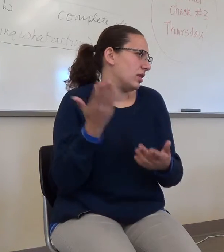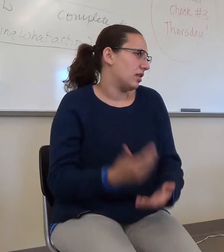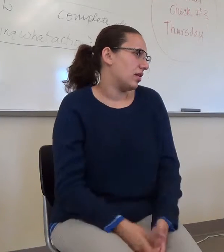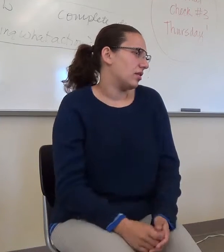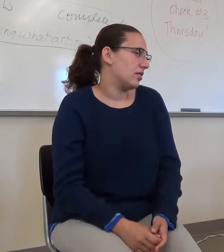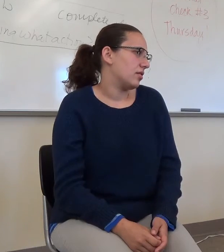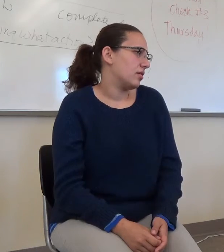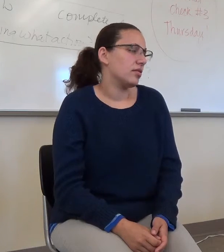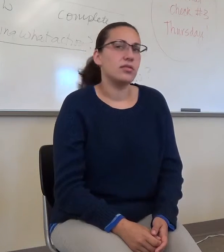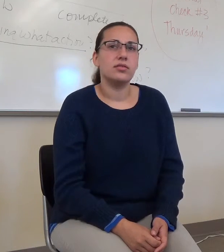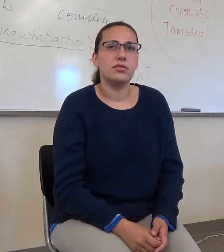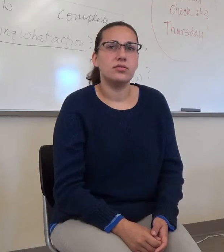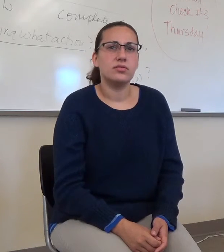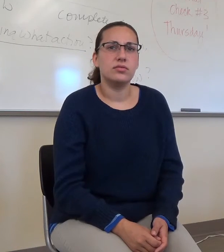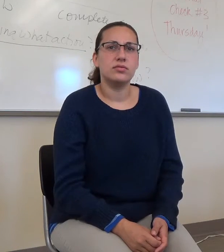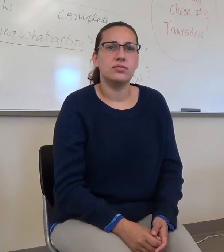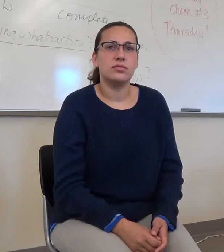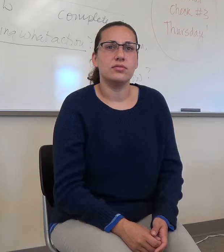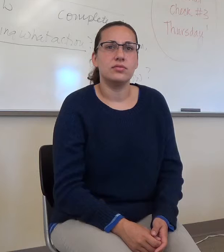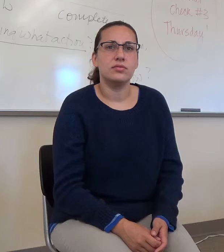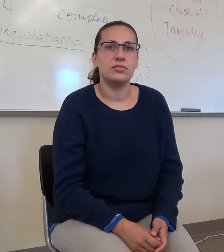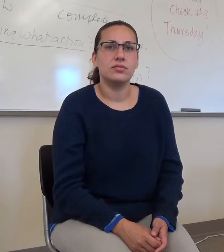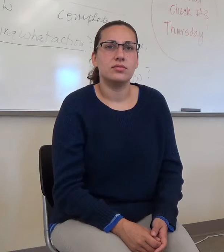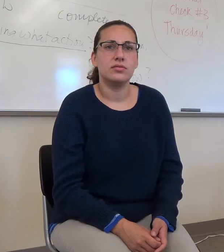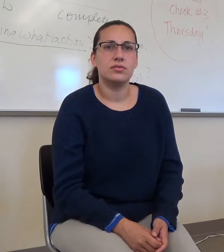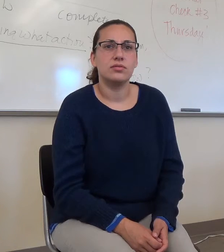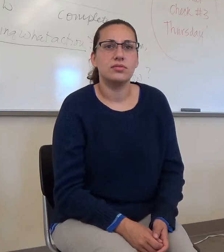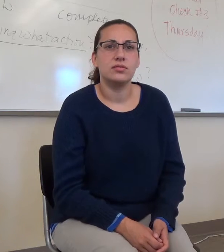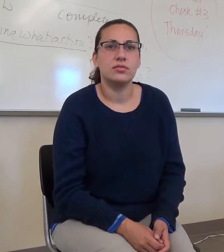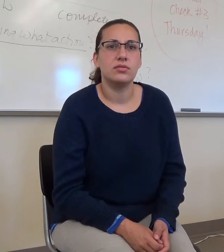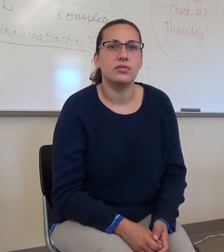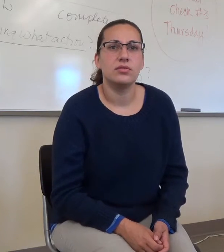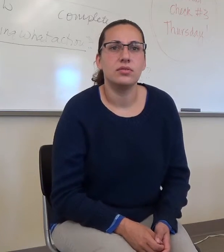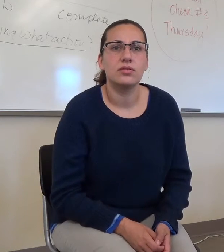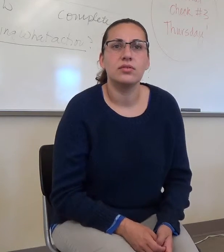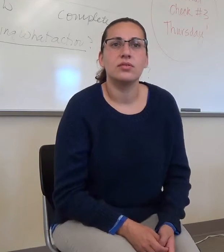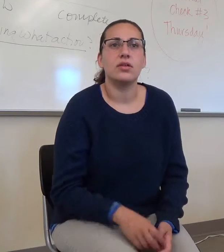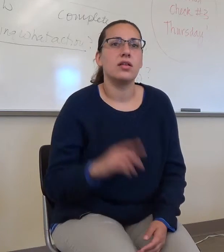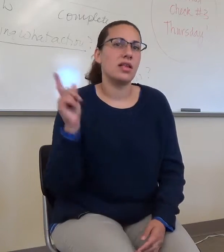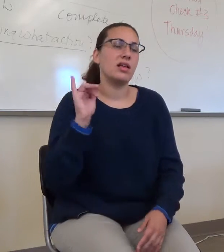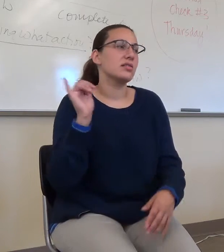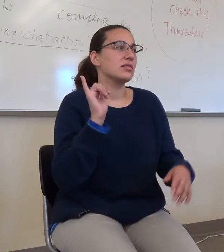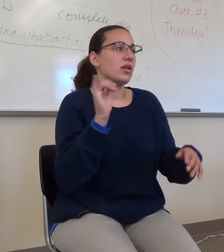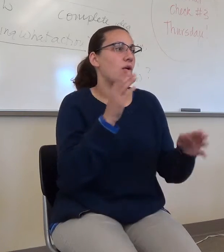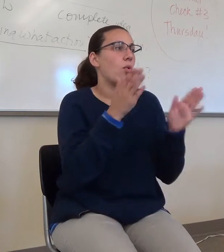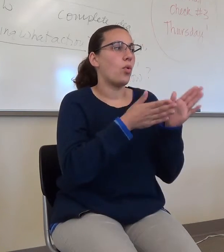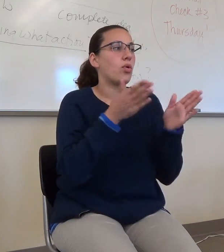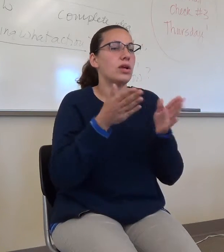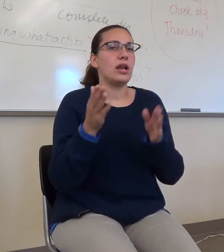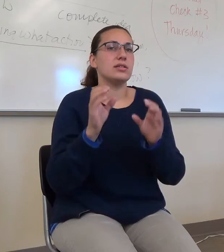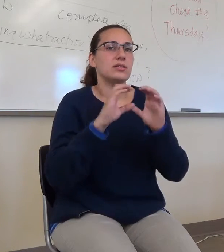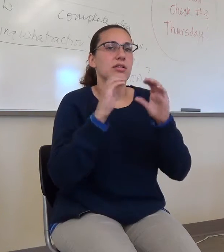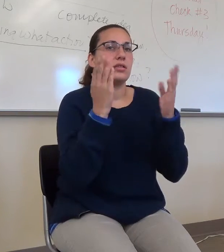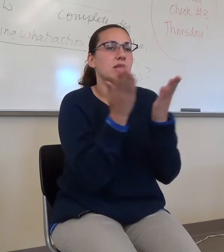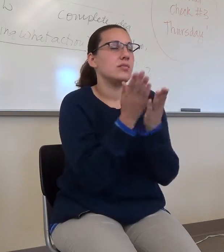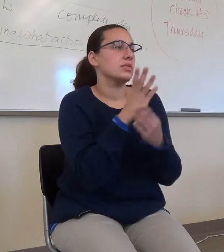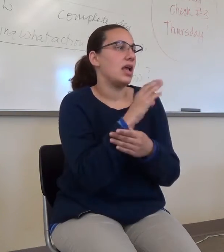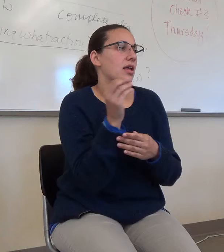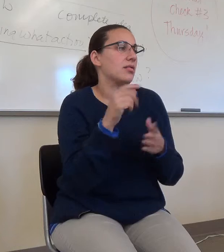it telling us? Okay. In the same decade, they organized the professional clubs and began to charge admission. So,